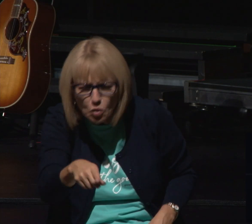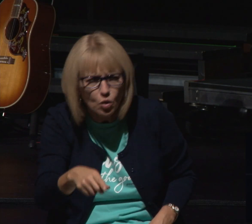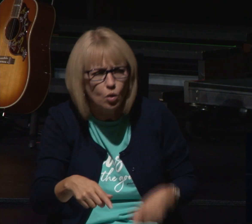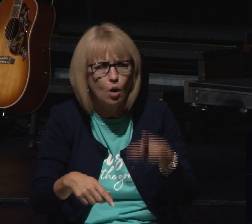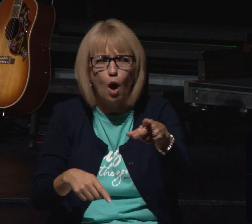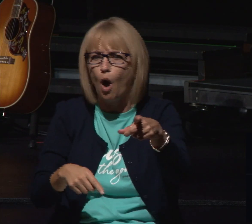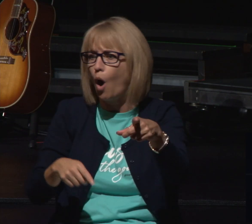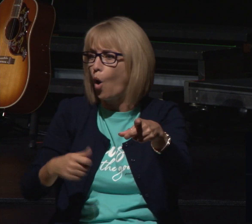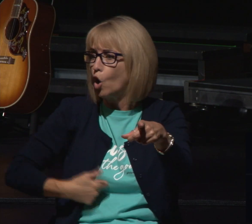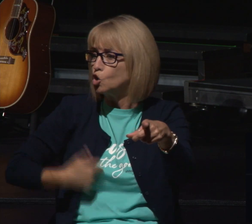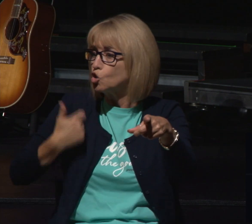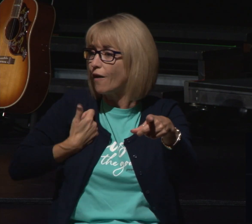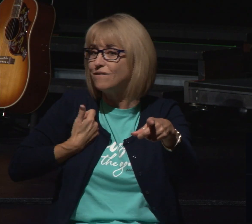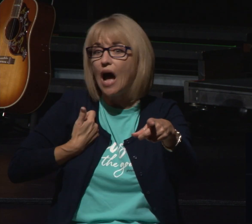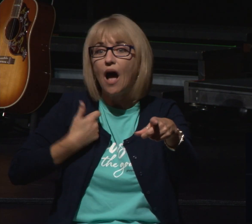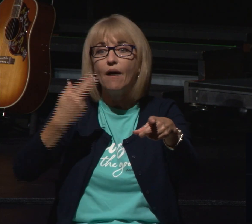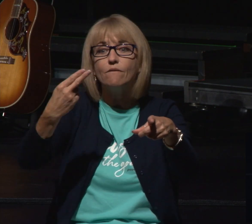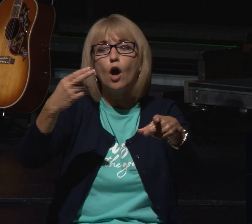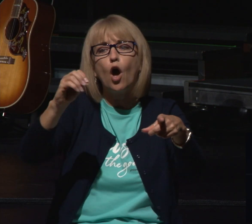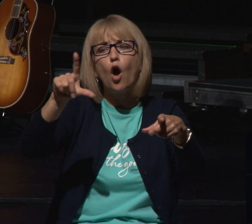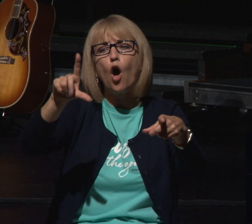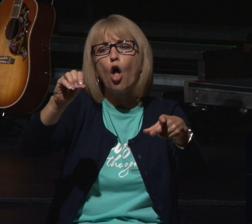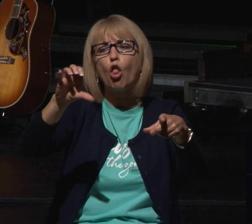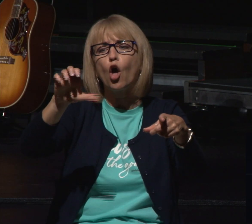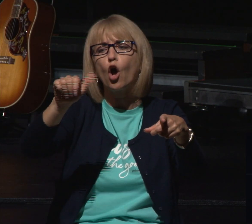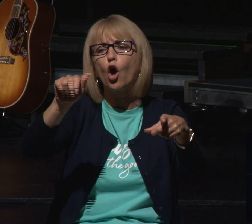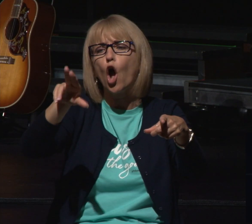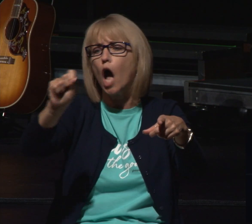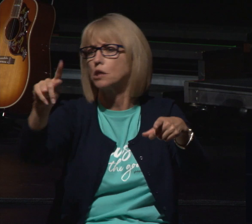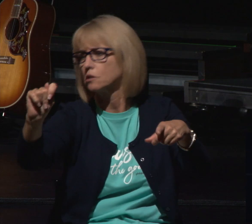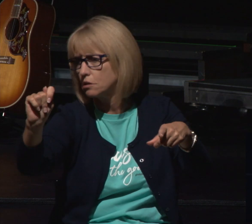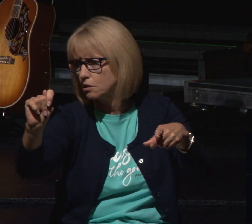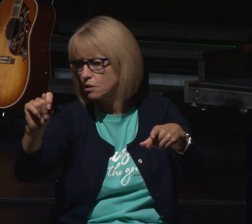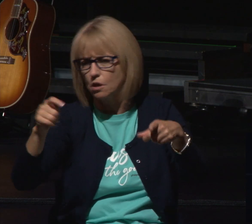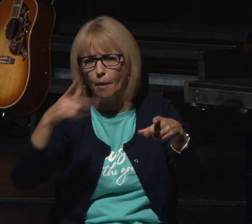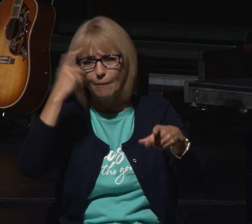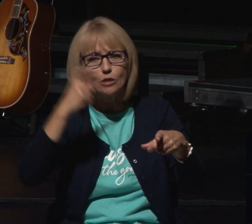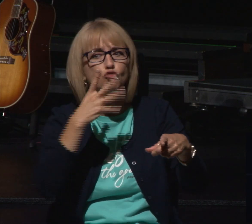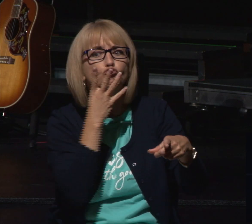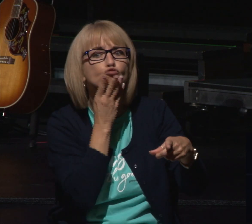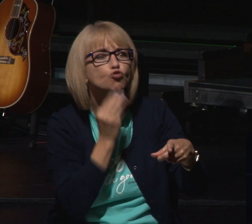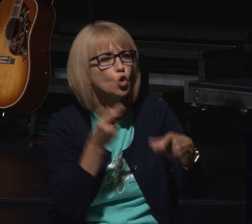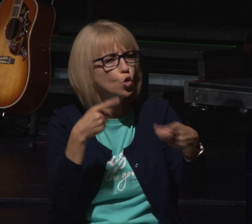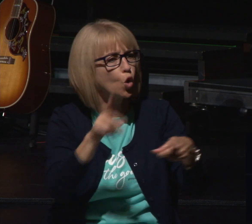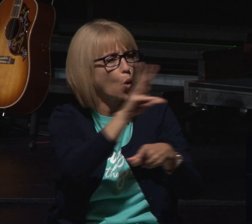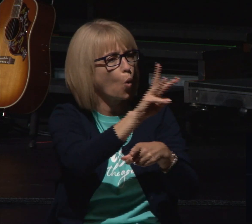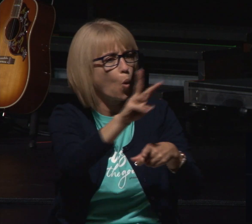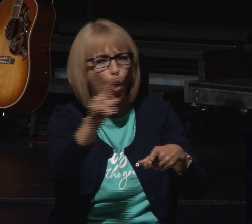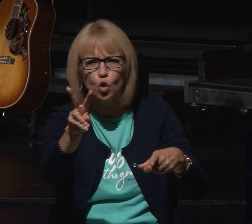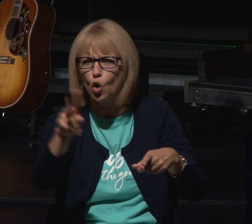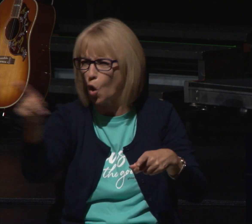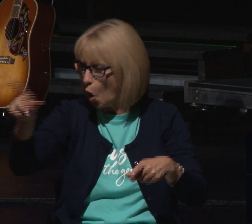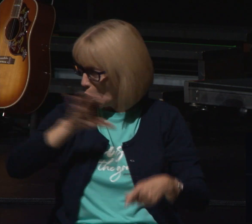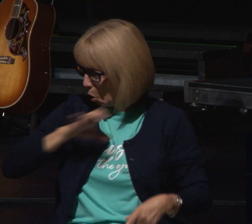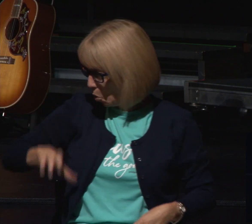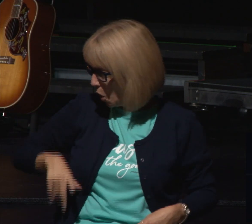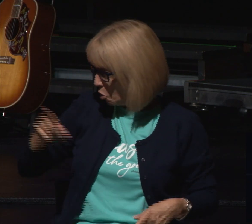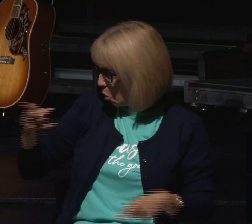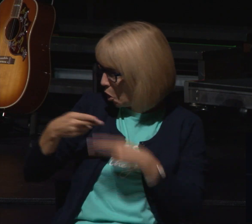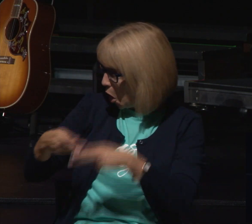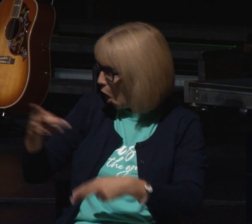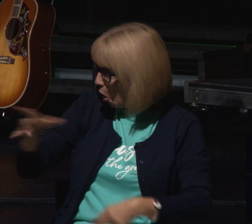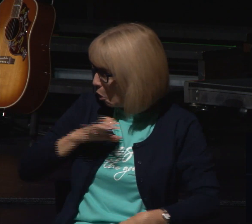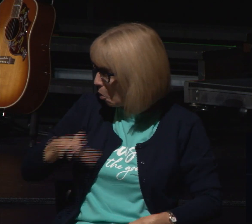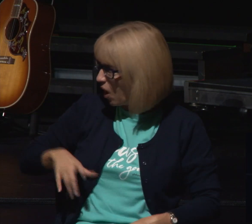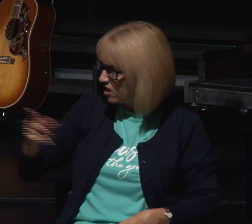holocaust and she saw all that happened to her was because she was a jew and it was christians that were doing it to her and so she was